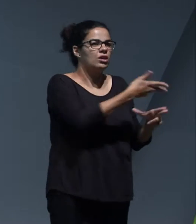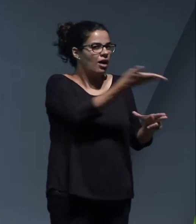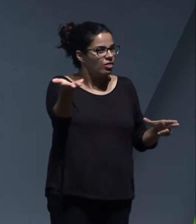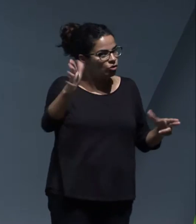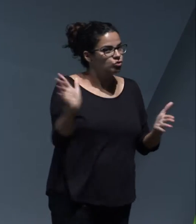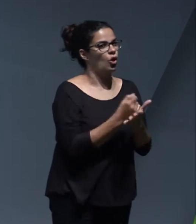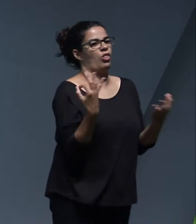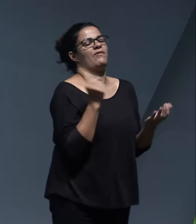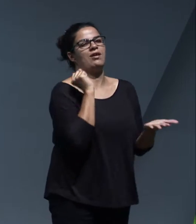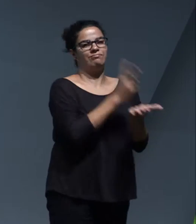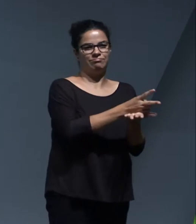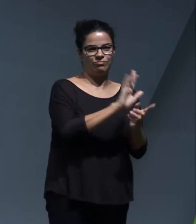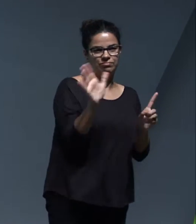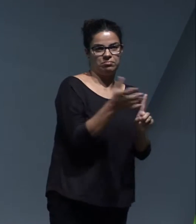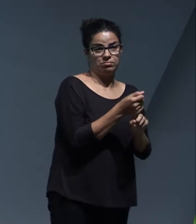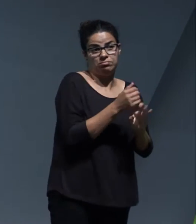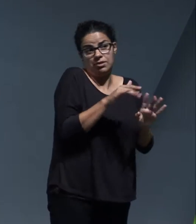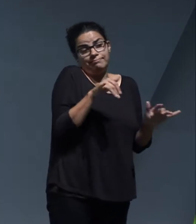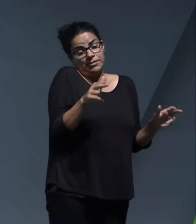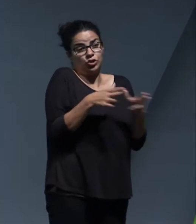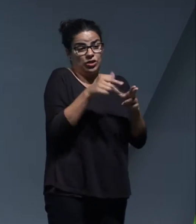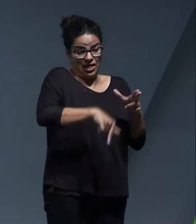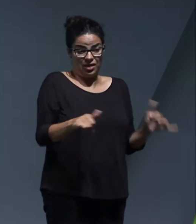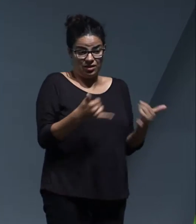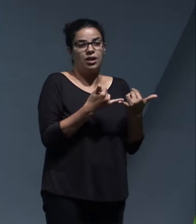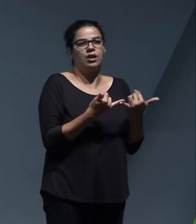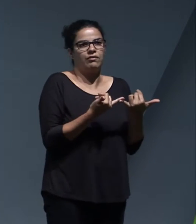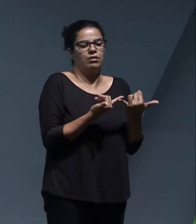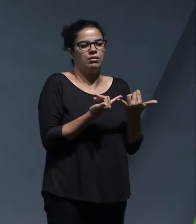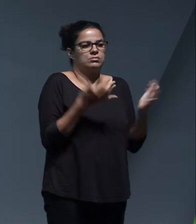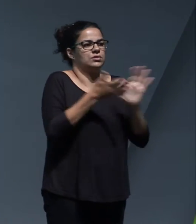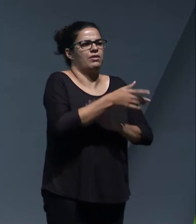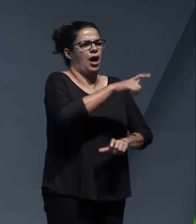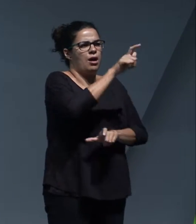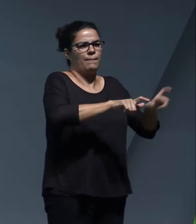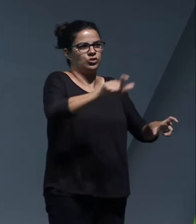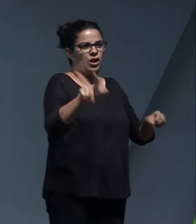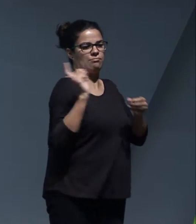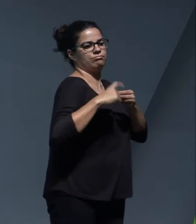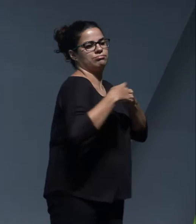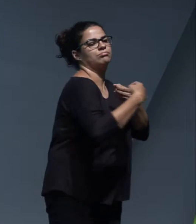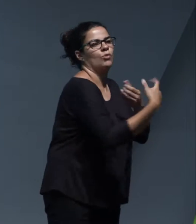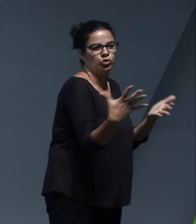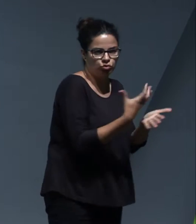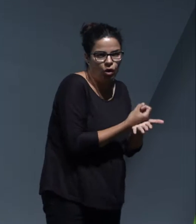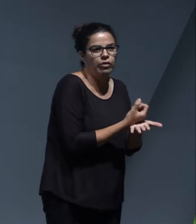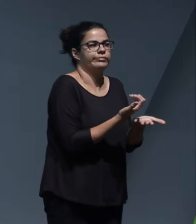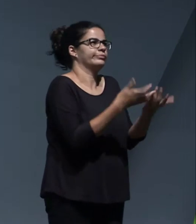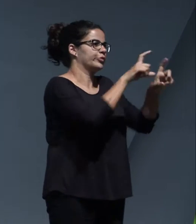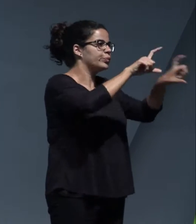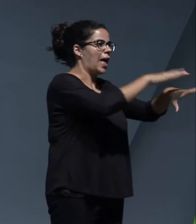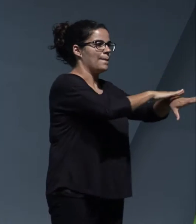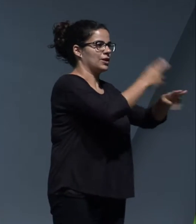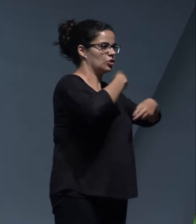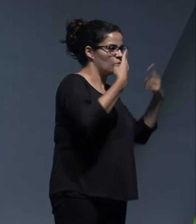Council of Tenerife, it's going to be a challenge for the Tenerife Society as a whole, and we're comprised of everyone belonging to this society,